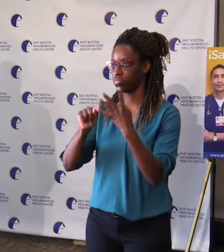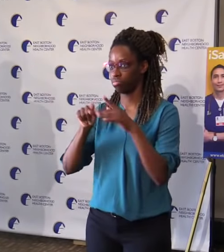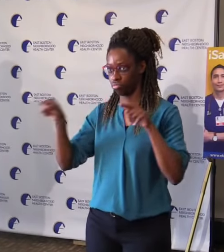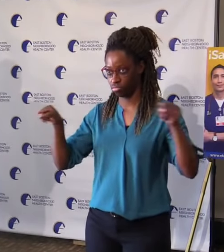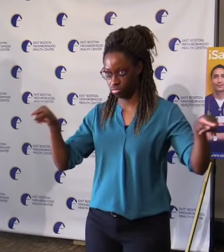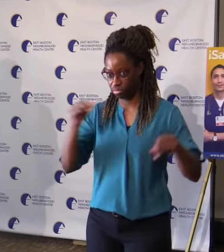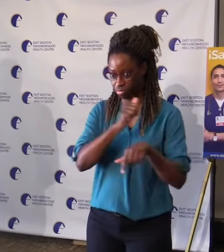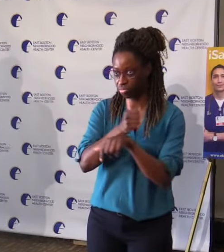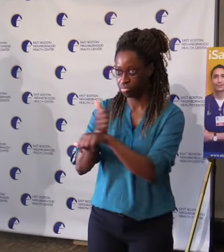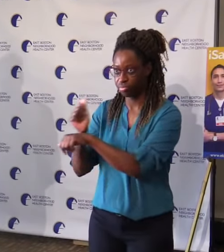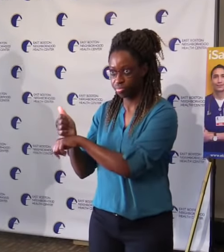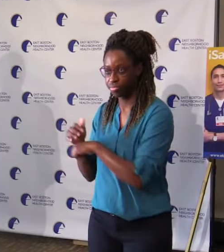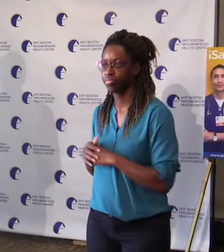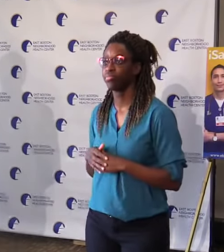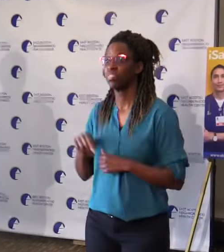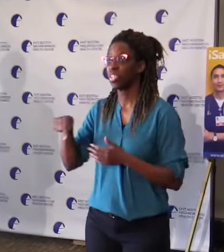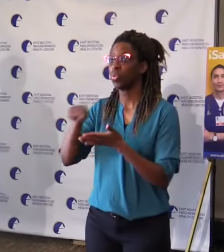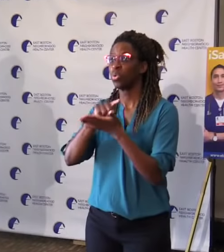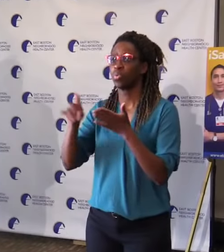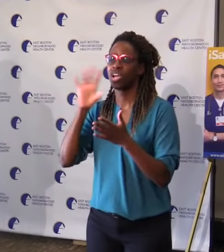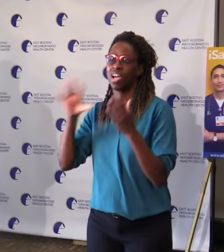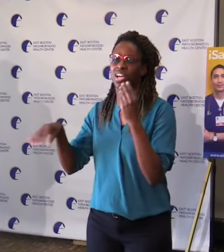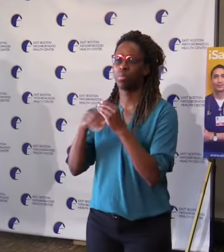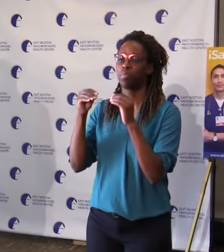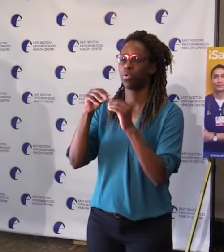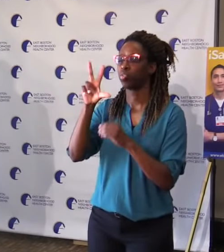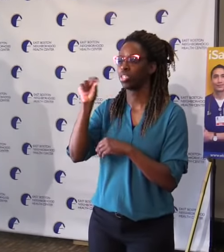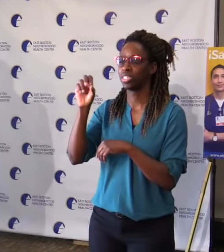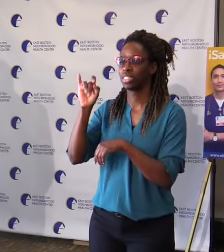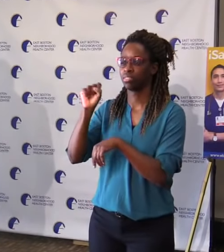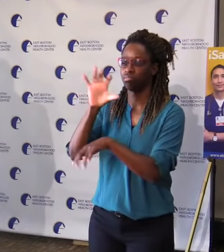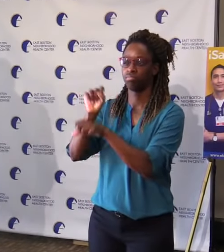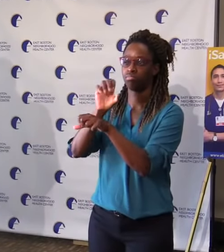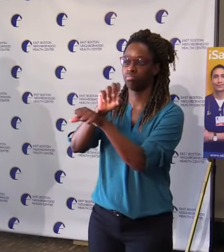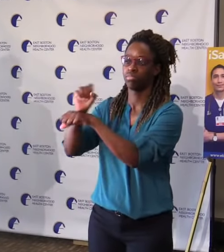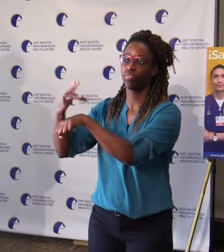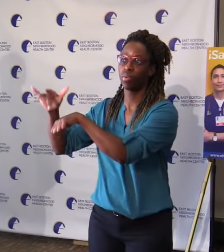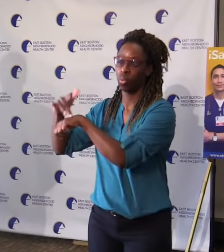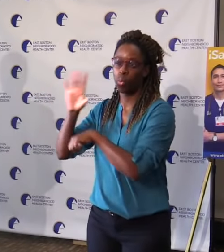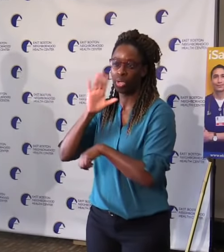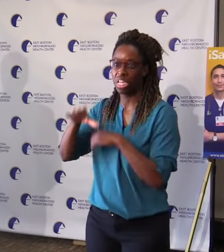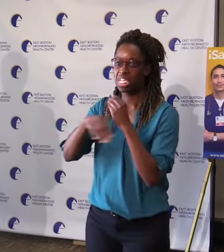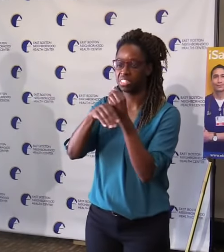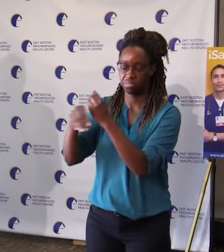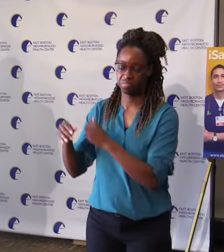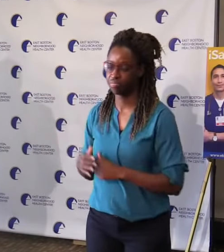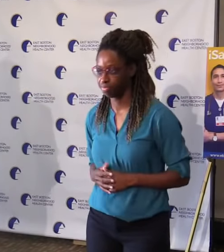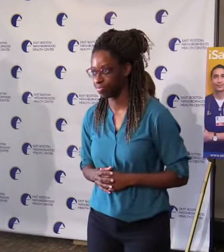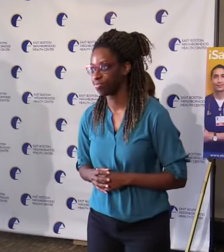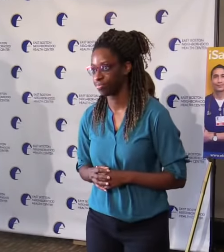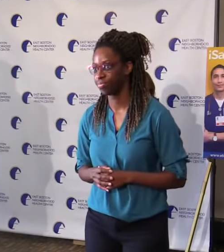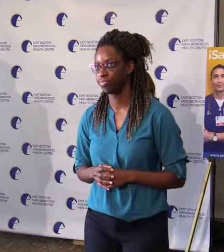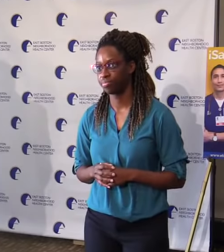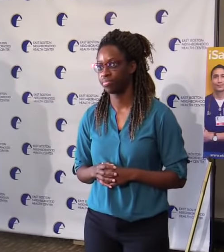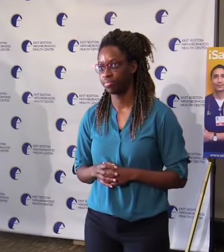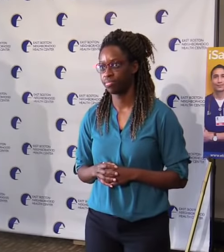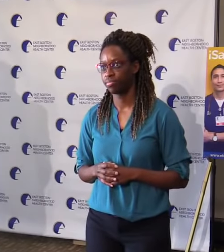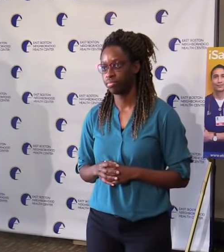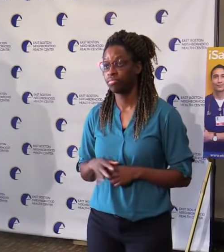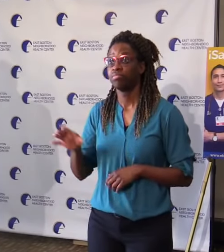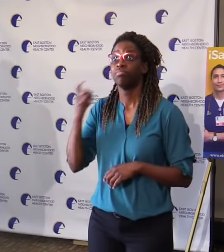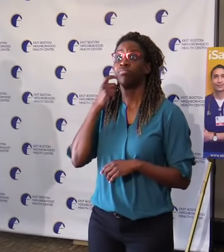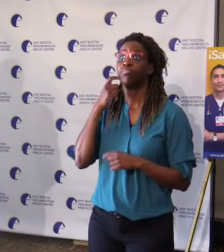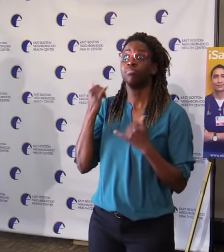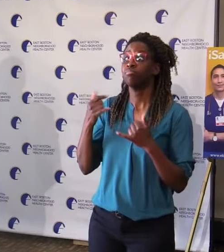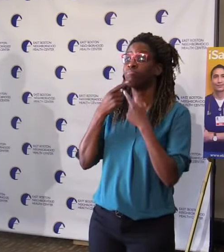Yesterday, we also announced at the beginning today, a caregiver or companion that accompanies an individual 75 years old or older to